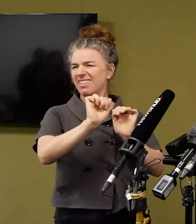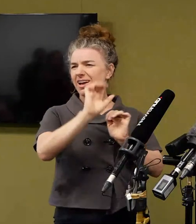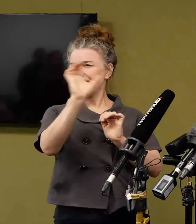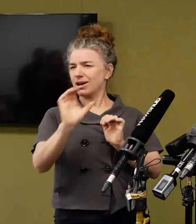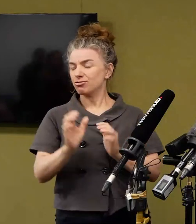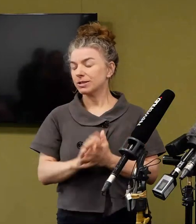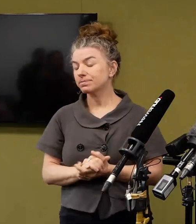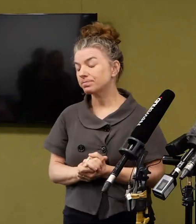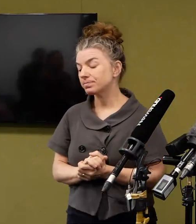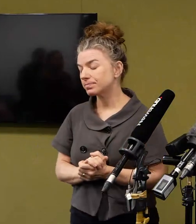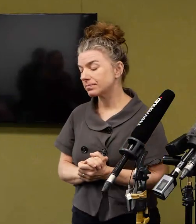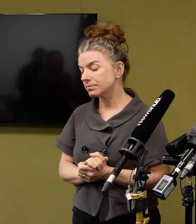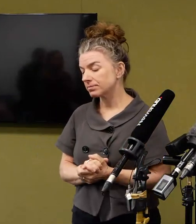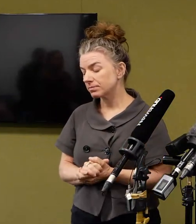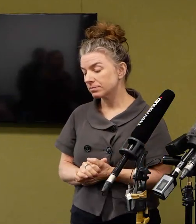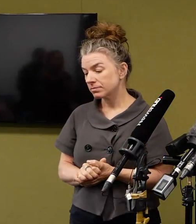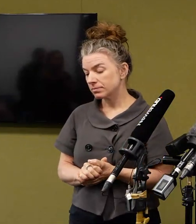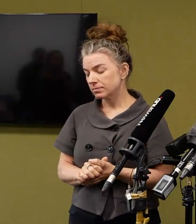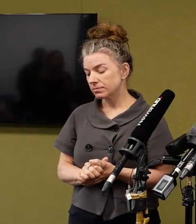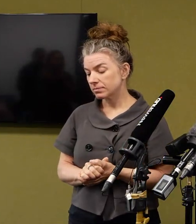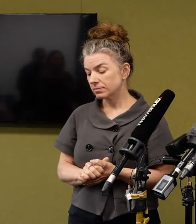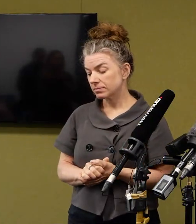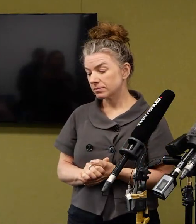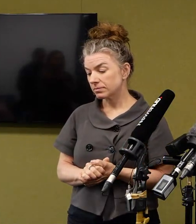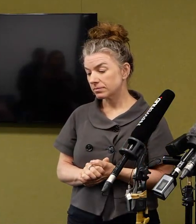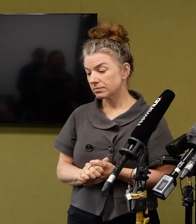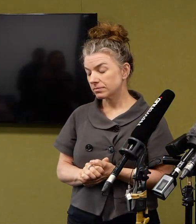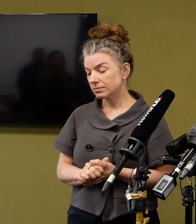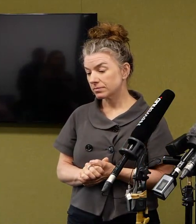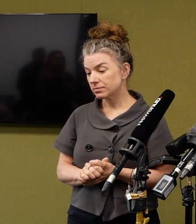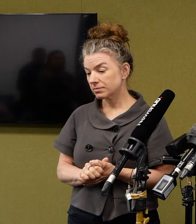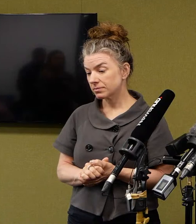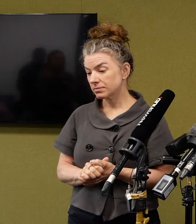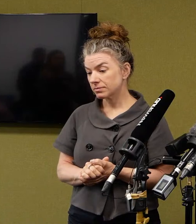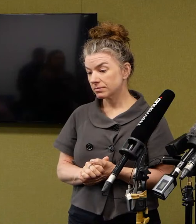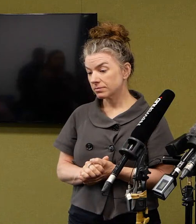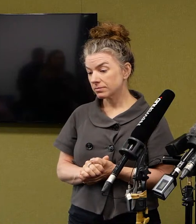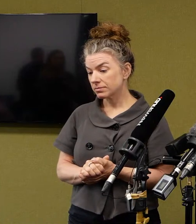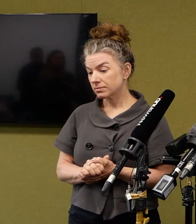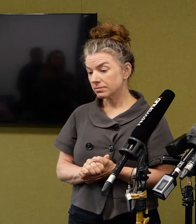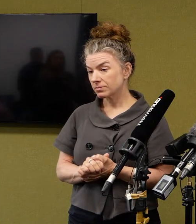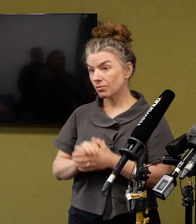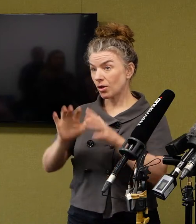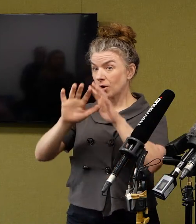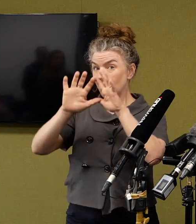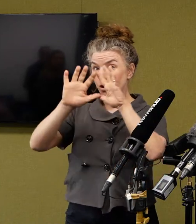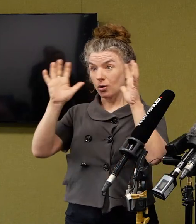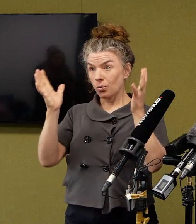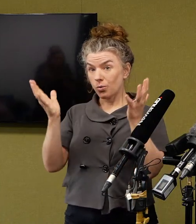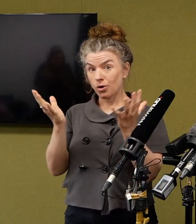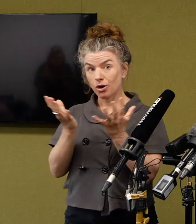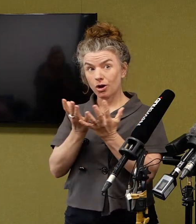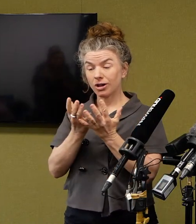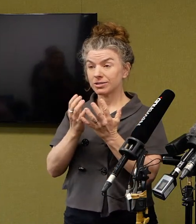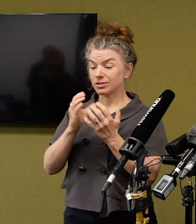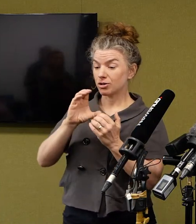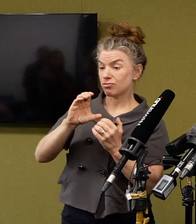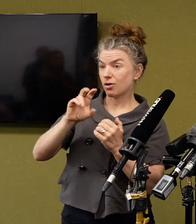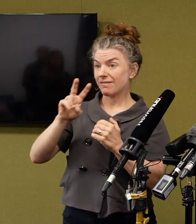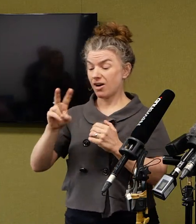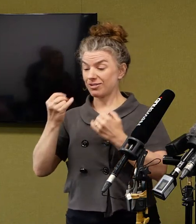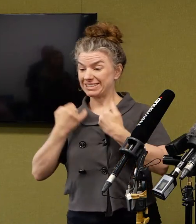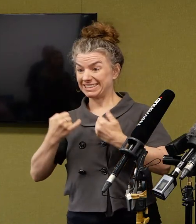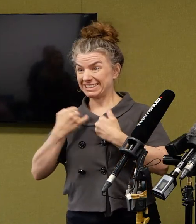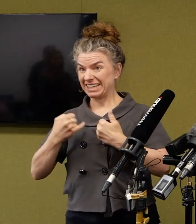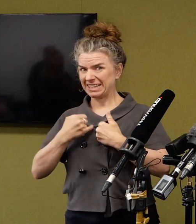just to summarise that the overall situation regarding novel coronavirus internationally remains rapidly evolving with a high